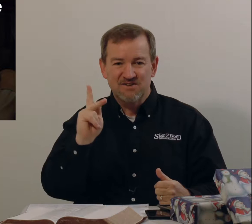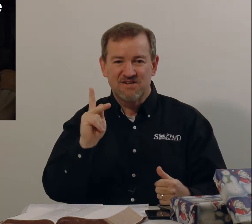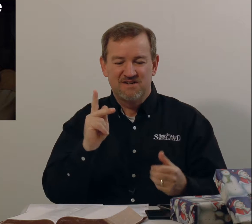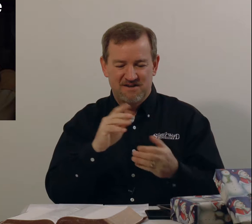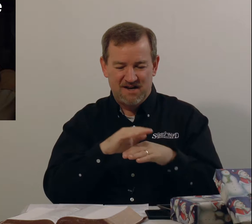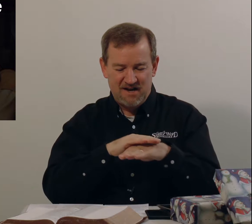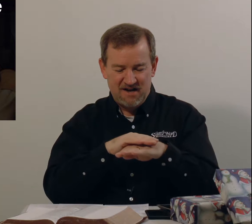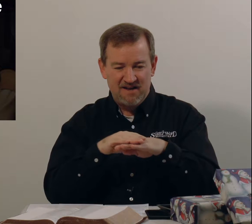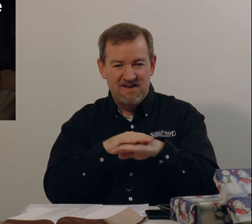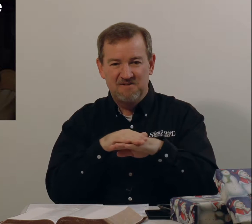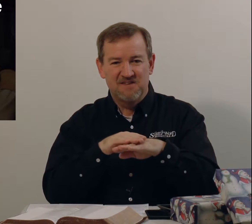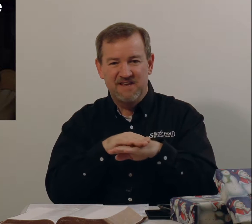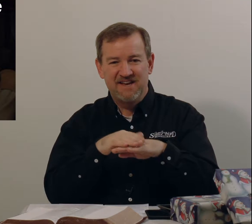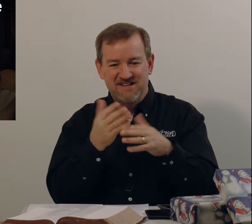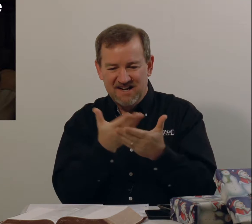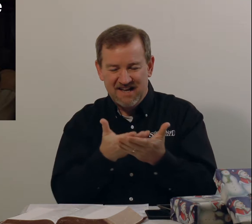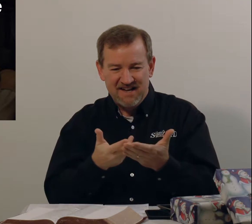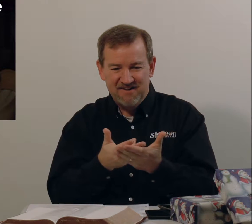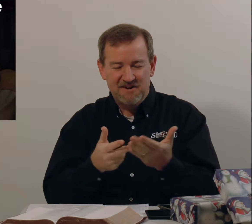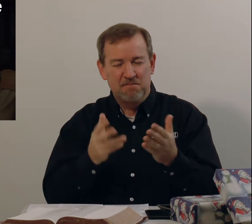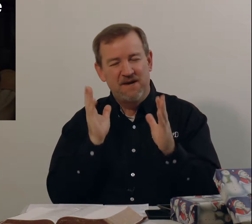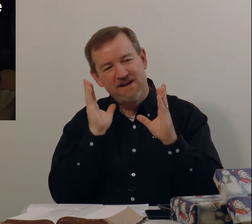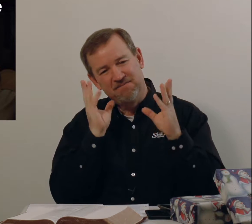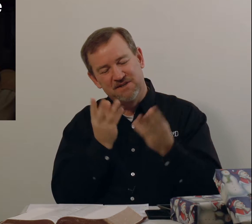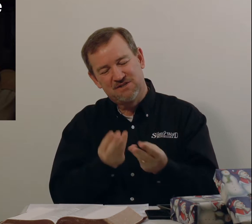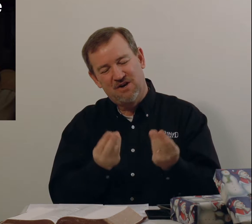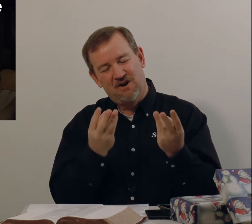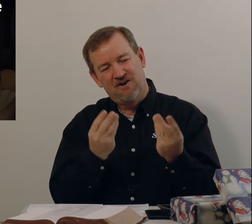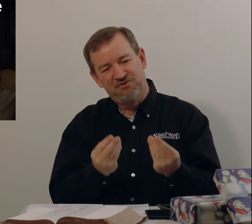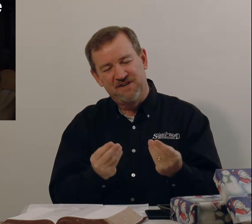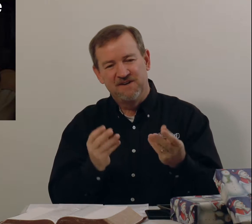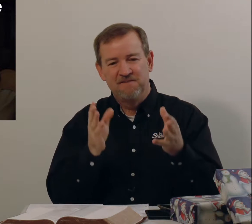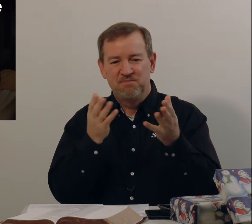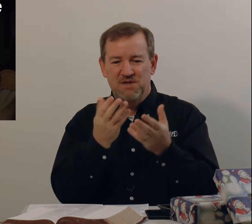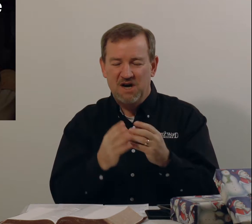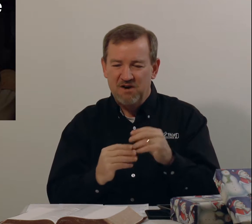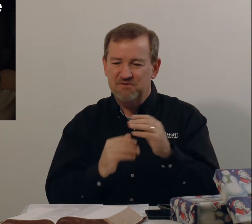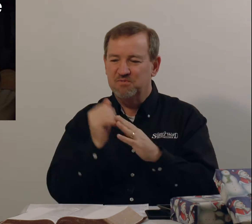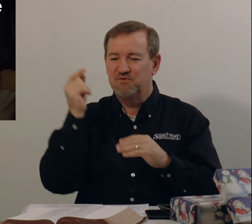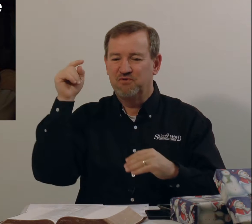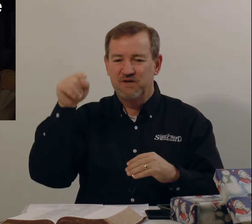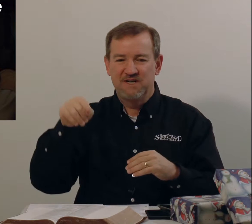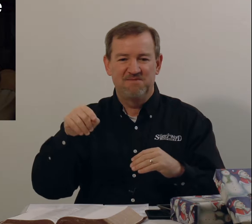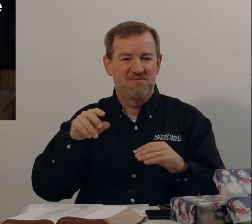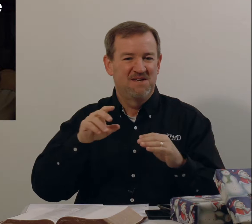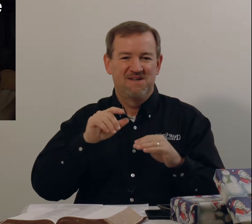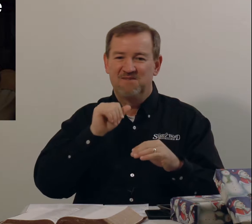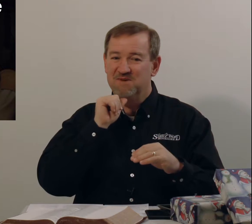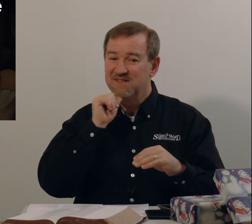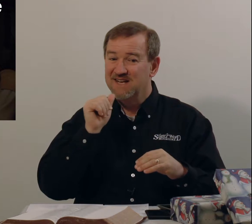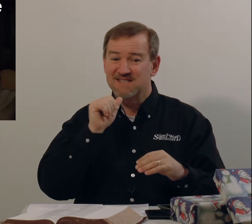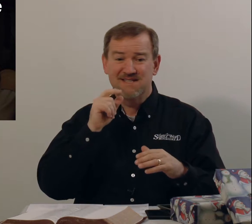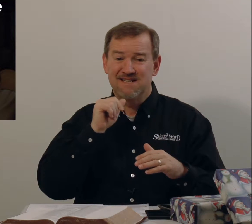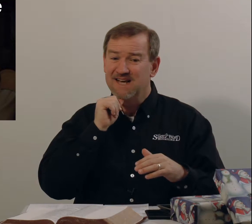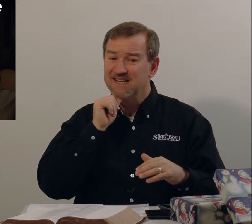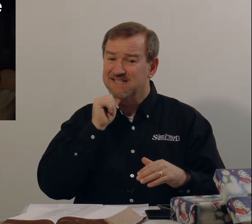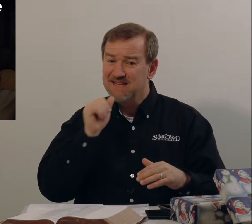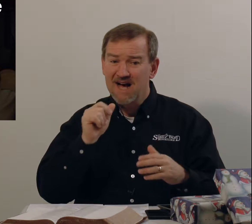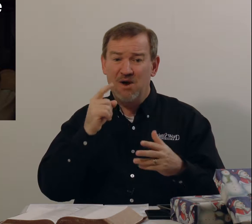thing to lay on a bed, be soft and comfortable for him. But that's that is not